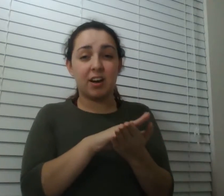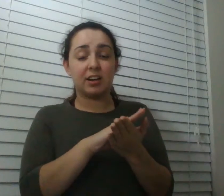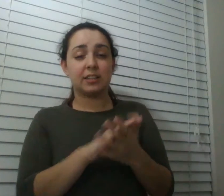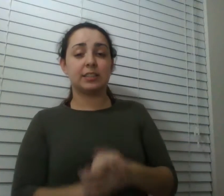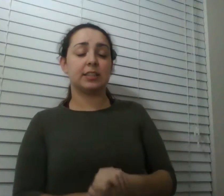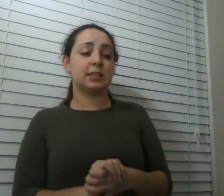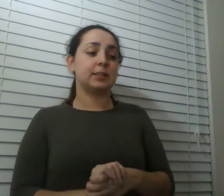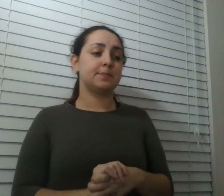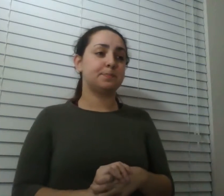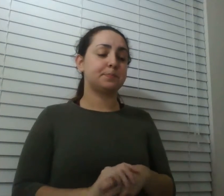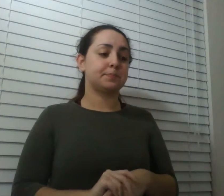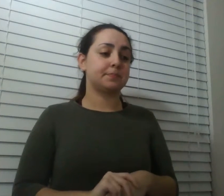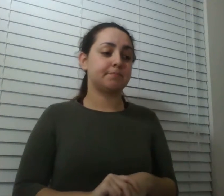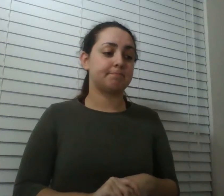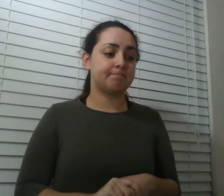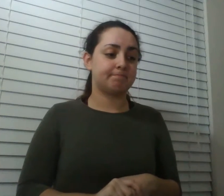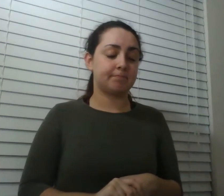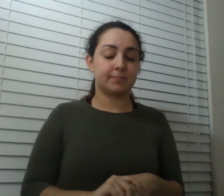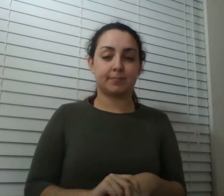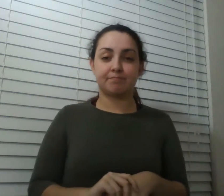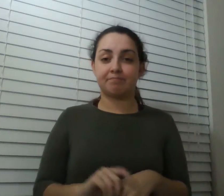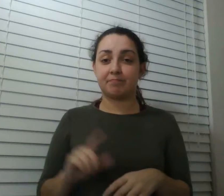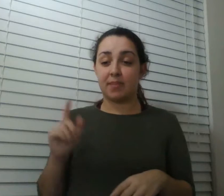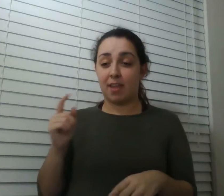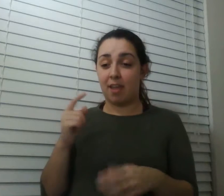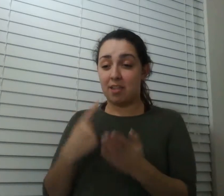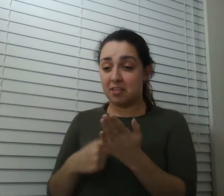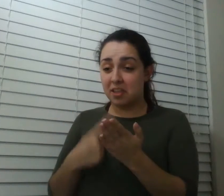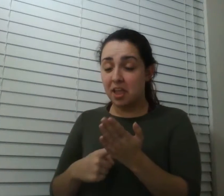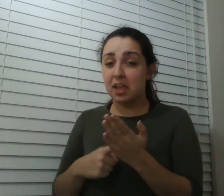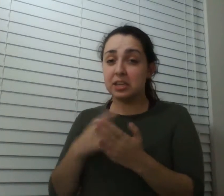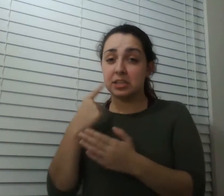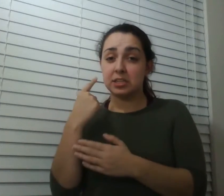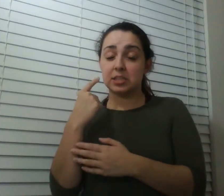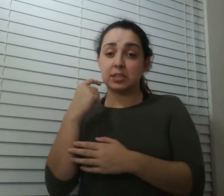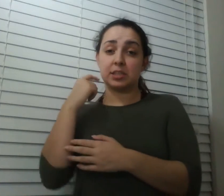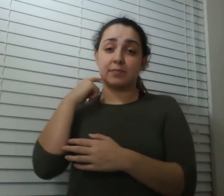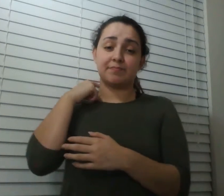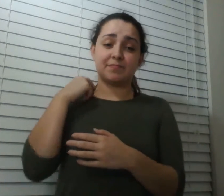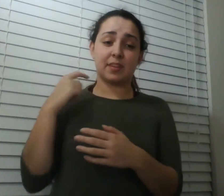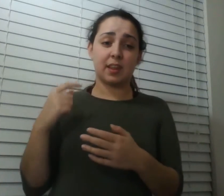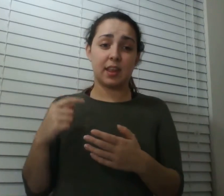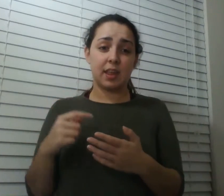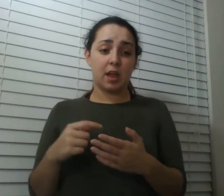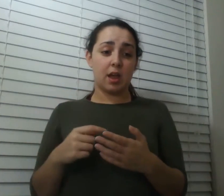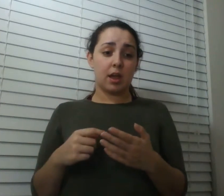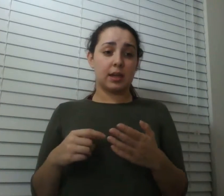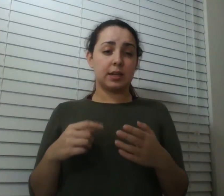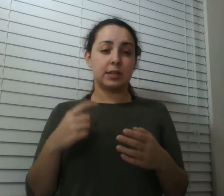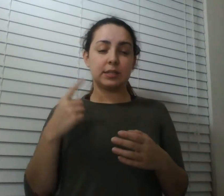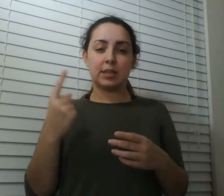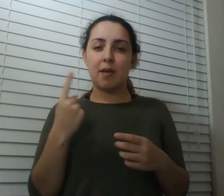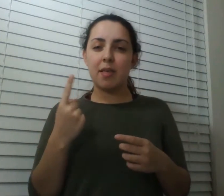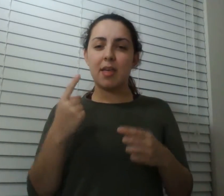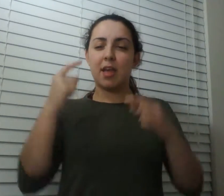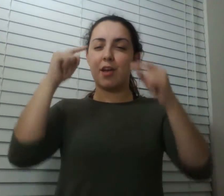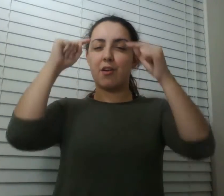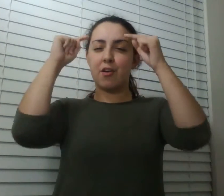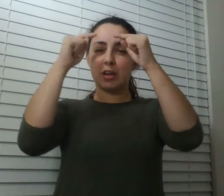something that makes him hurt so much that he just starts screaming in pain for like an hour and lying on the ground because that'll make the pain